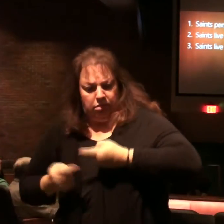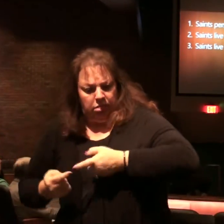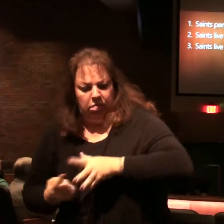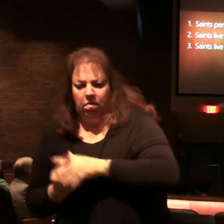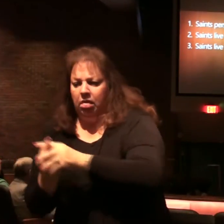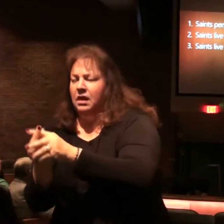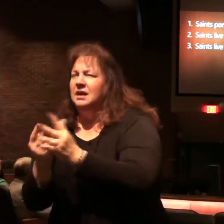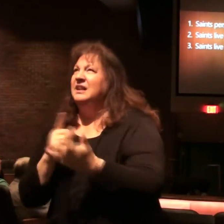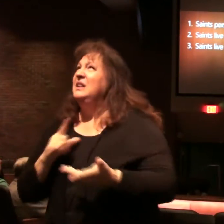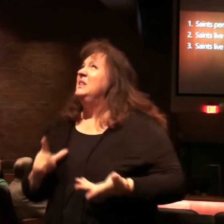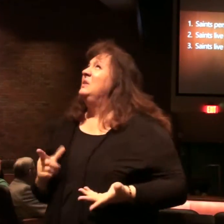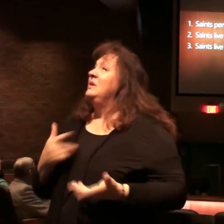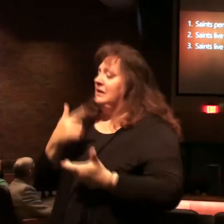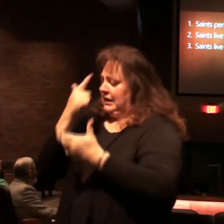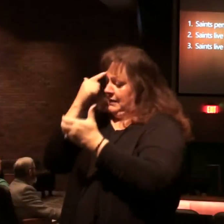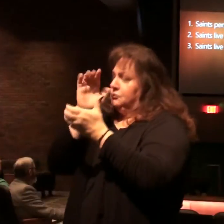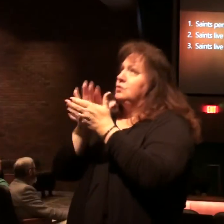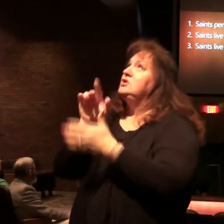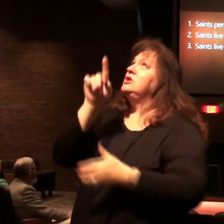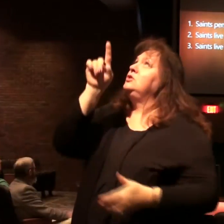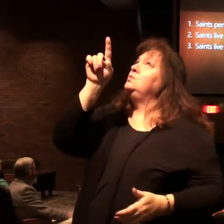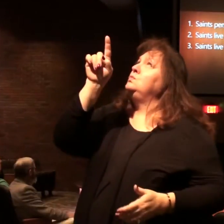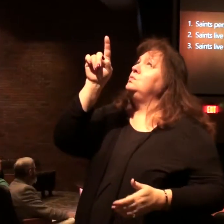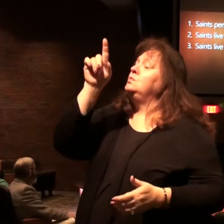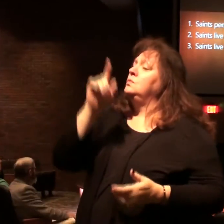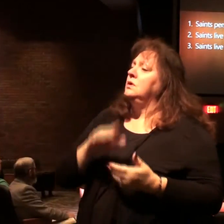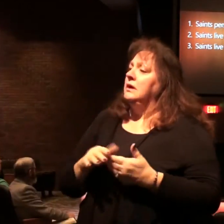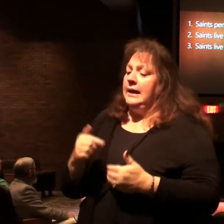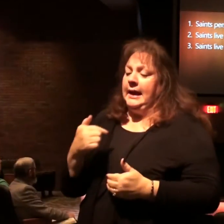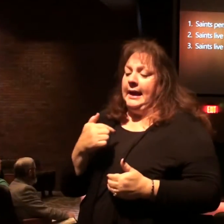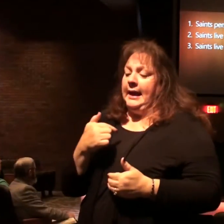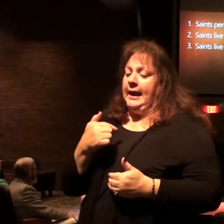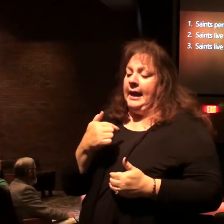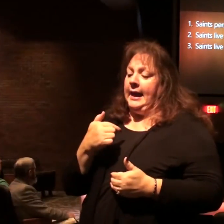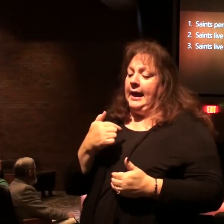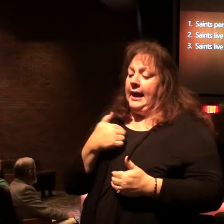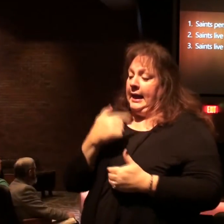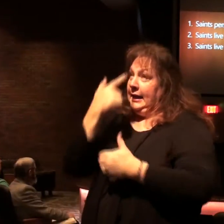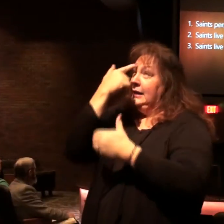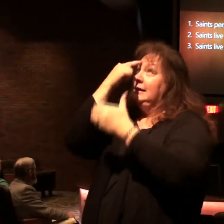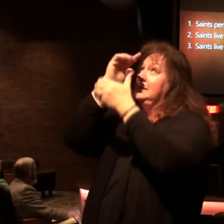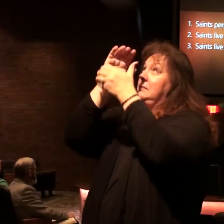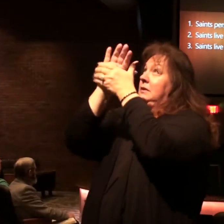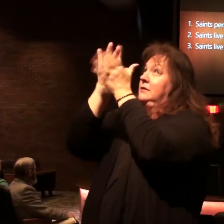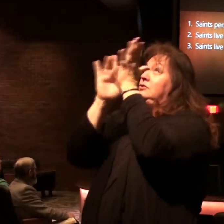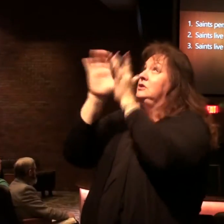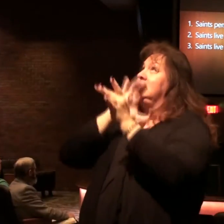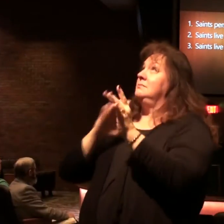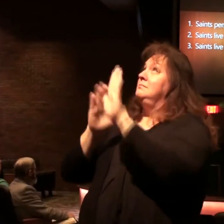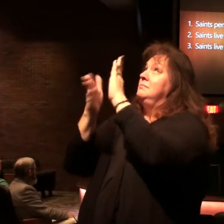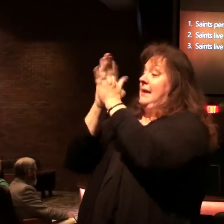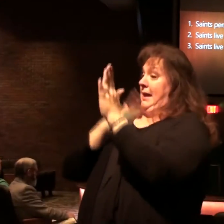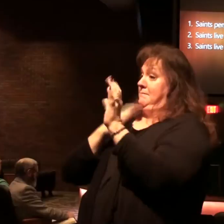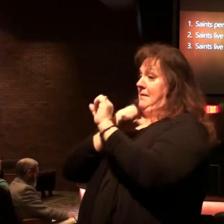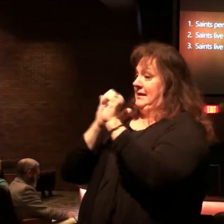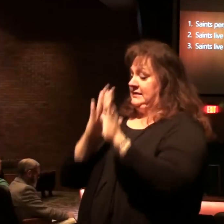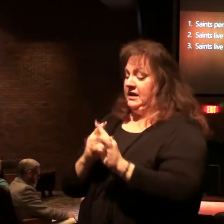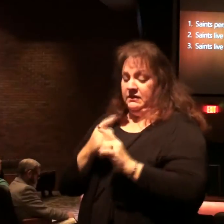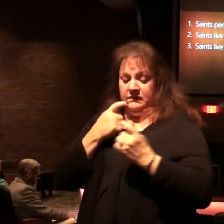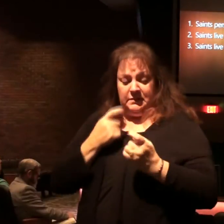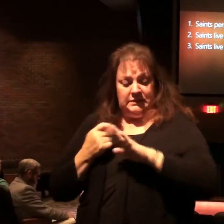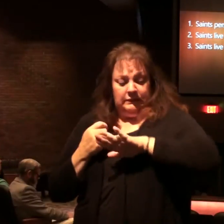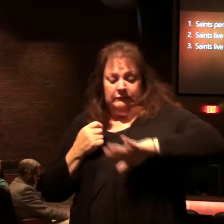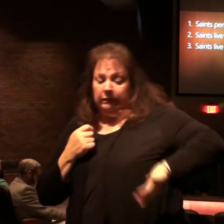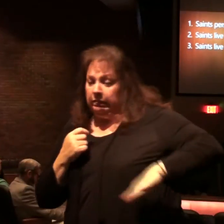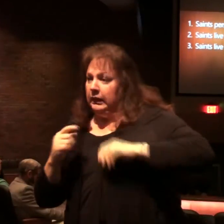Lord, we trust you. I've not only trusted Christ as my Savior from sin and all